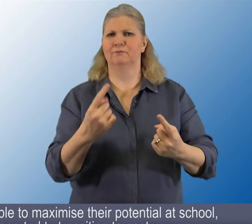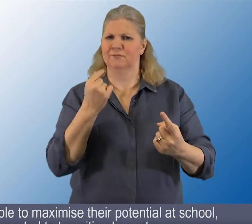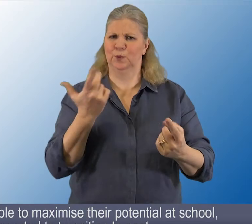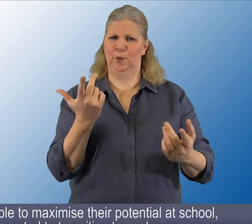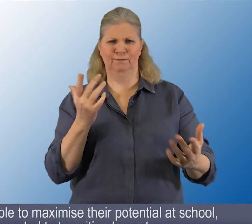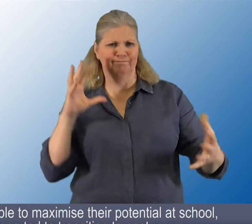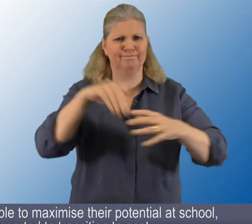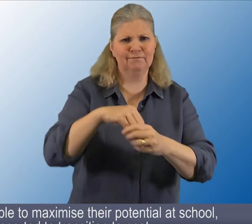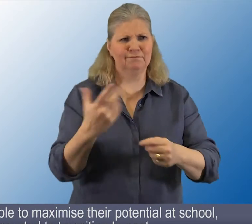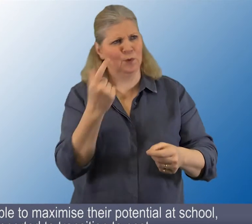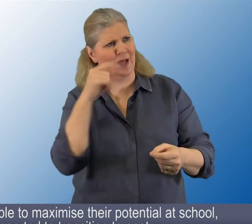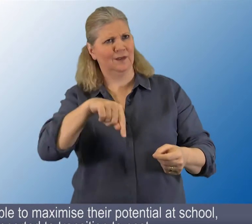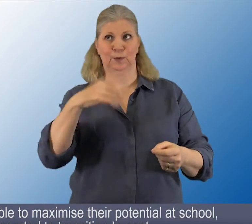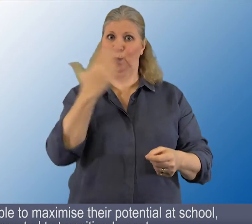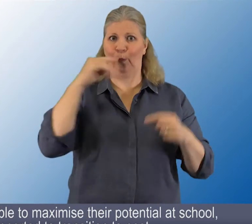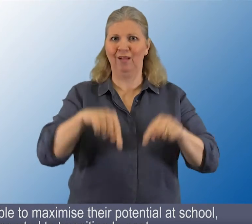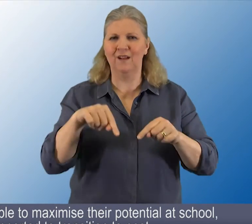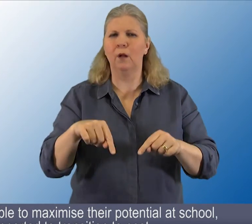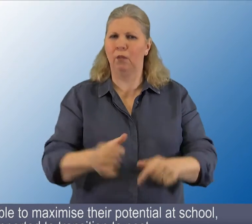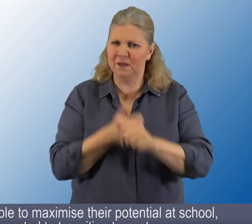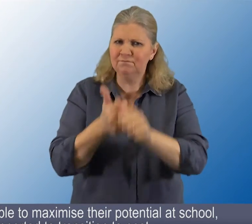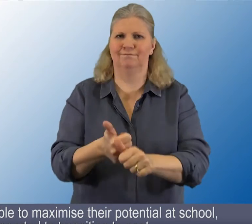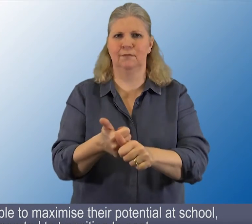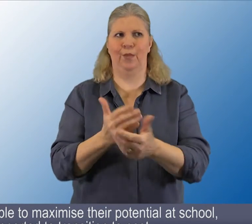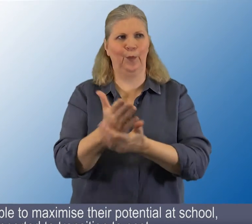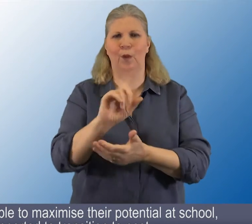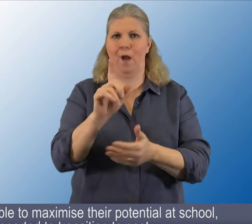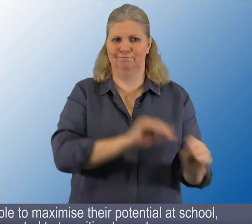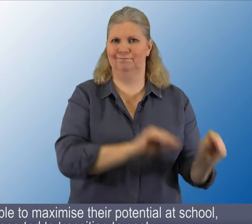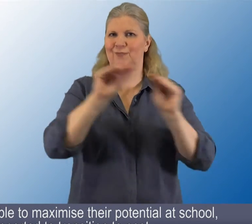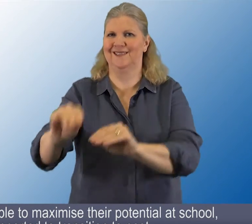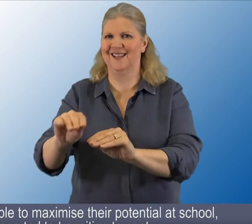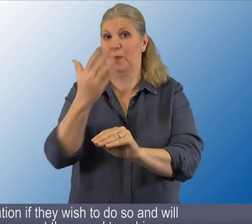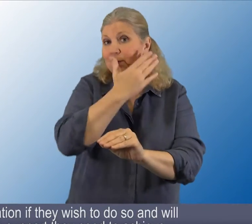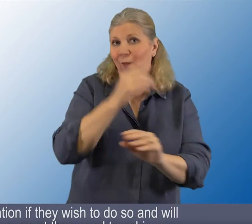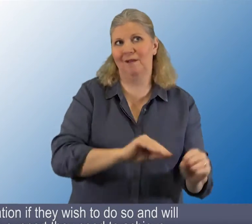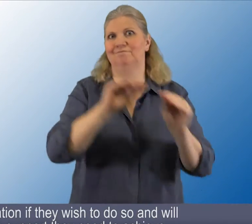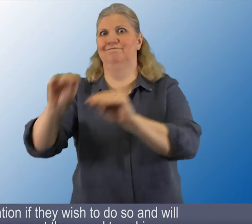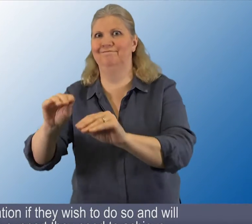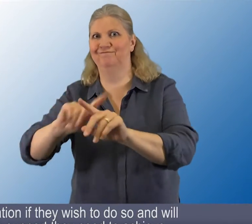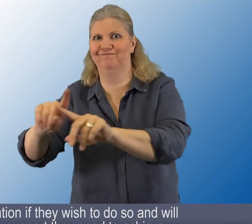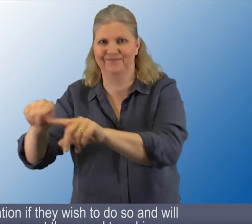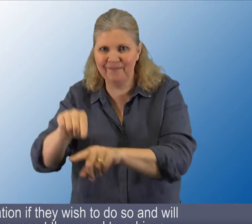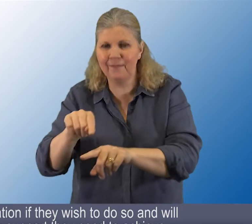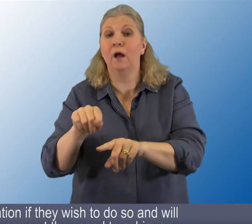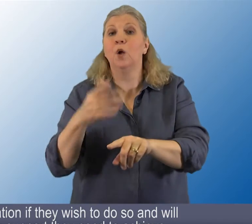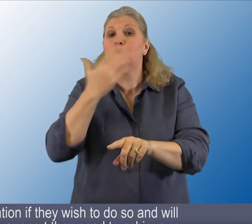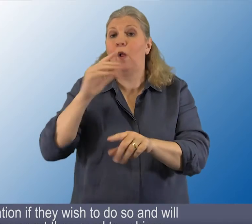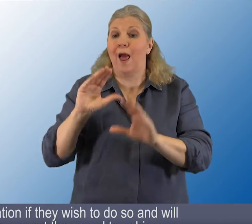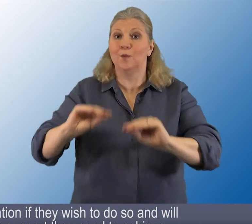BSL users will be able to maximise their potential at school, will be supported to transition to post-school education if they wish to